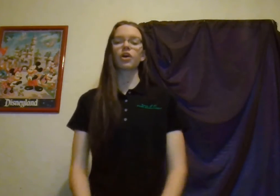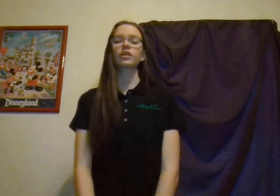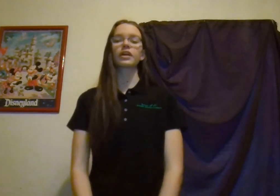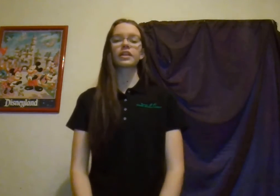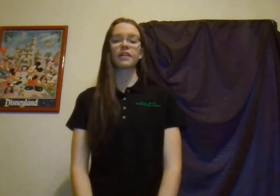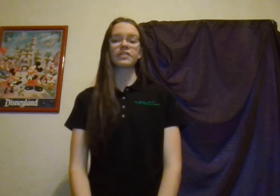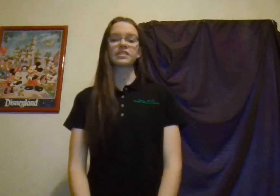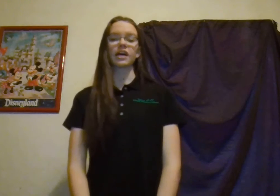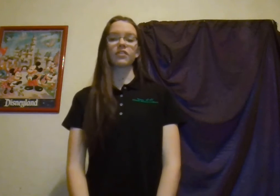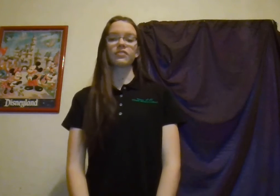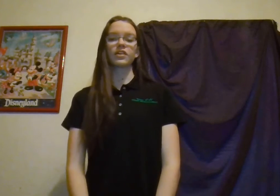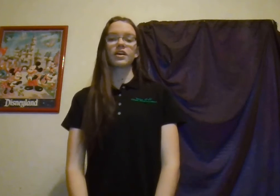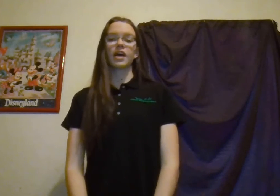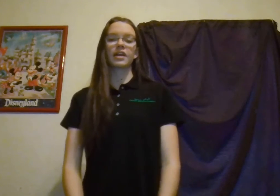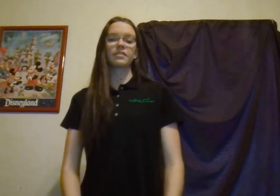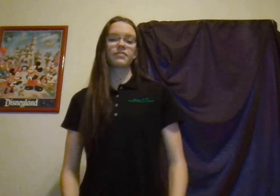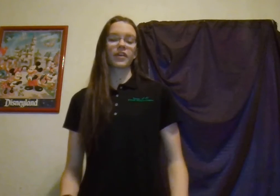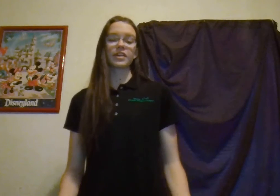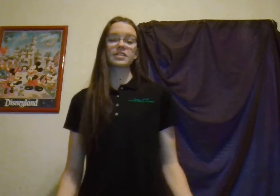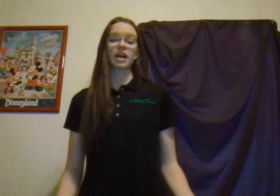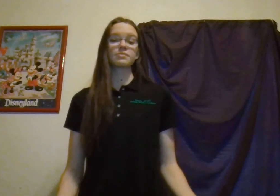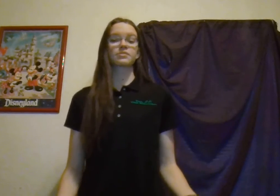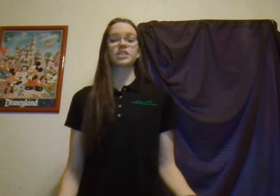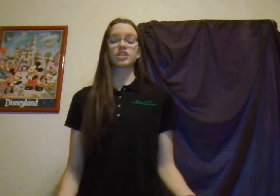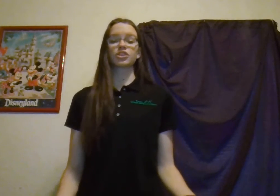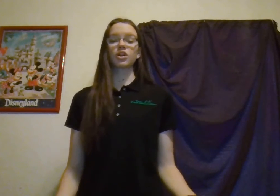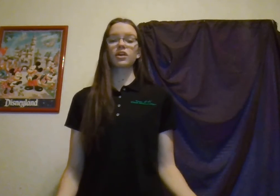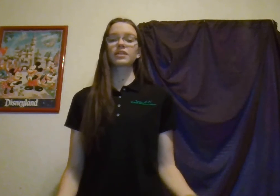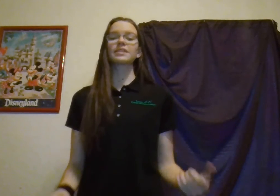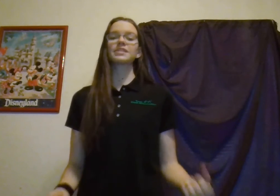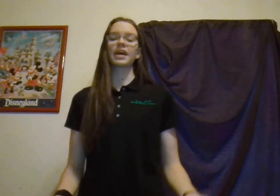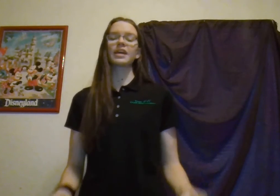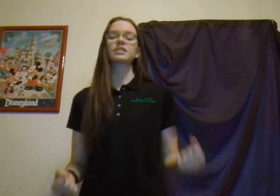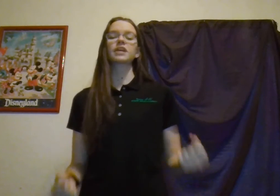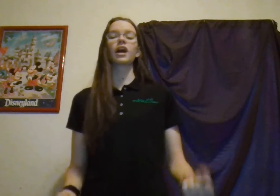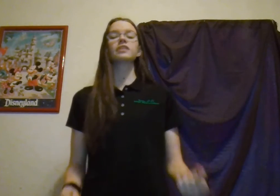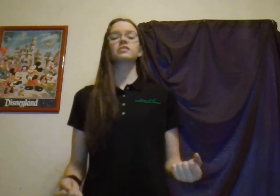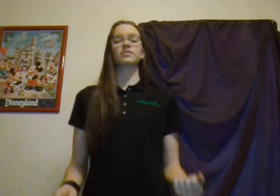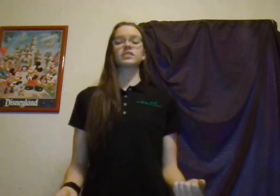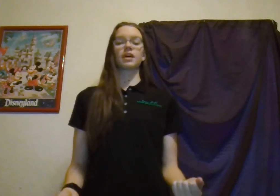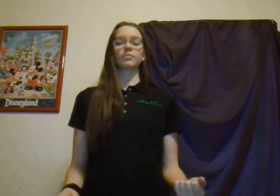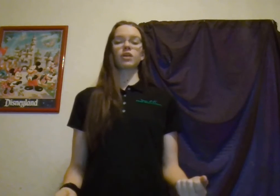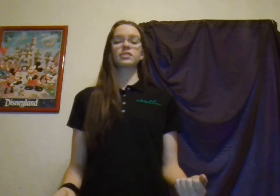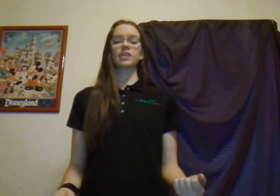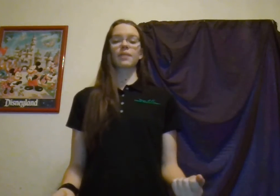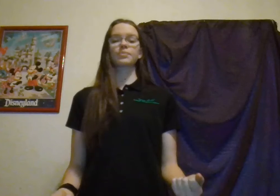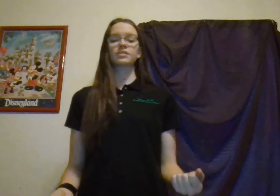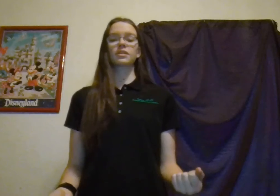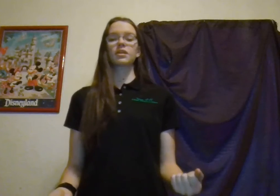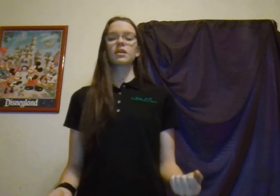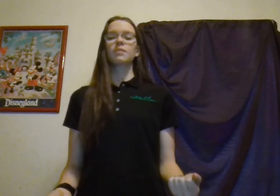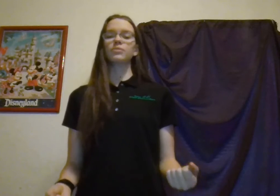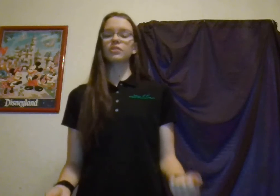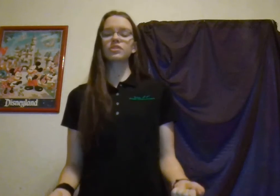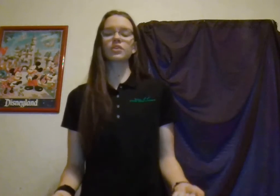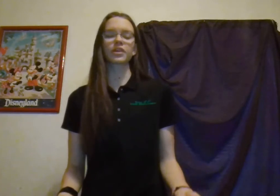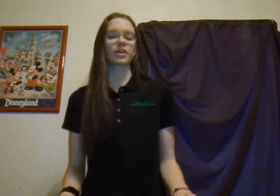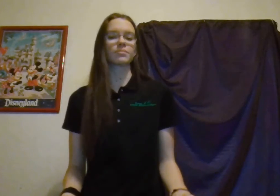art in and of itself, and various types of traditional art contain tons of STEM concepts. Music rhythms